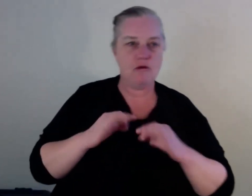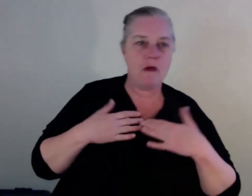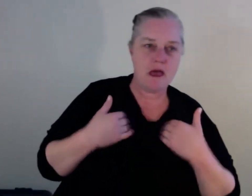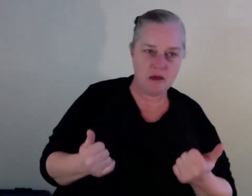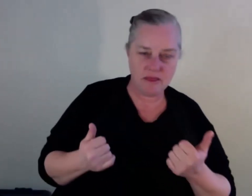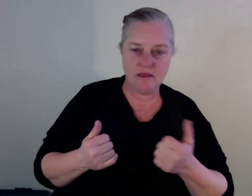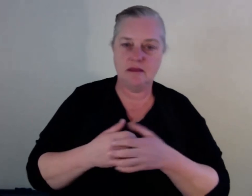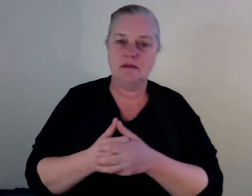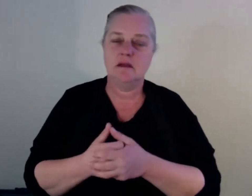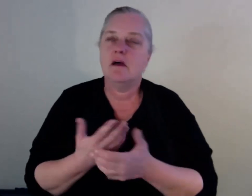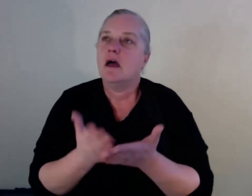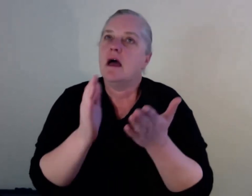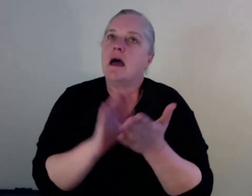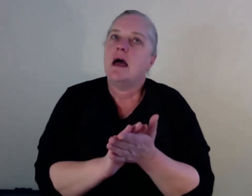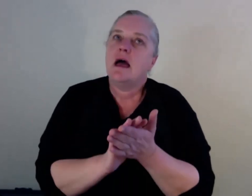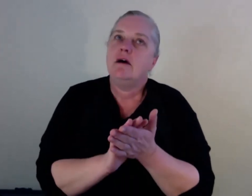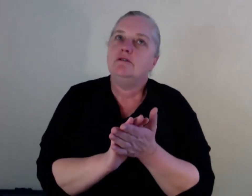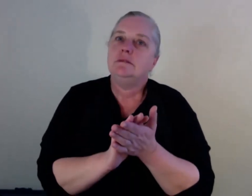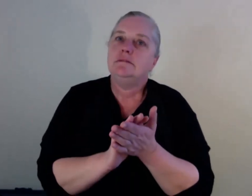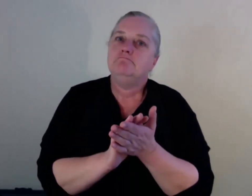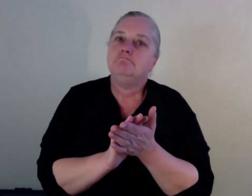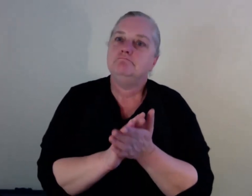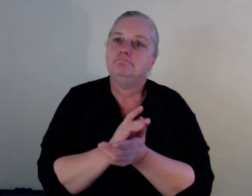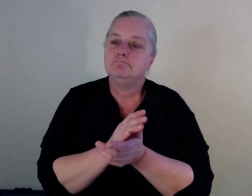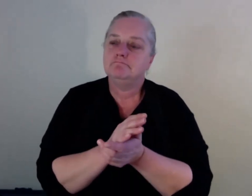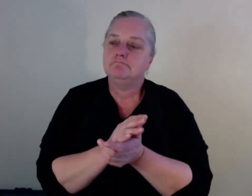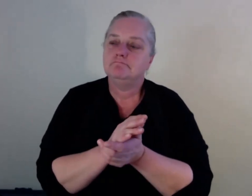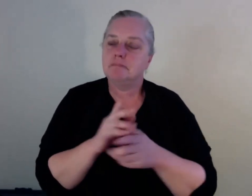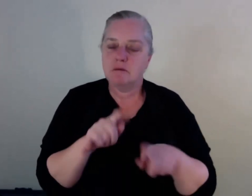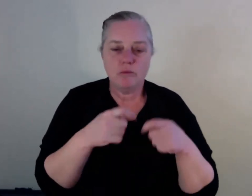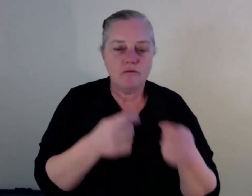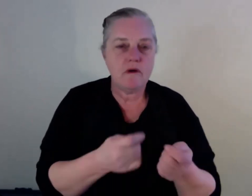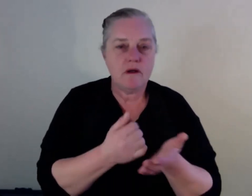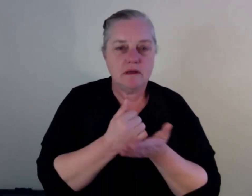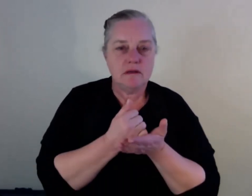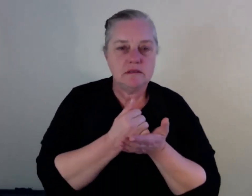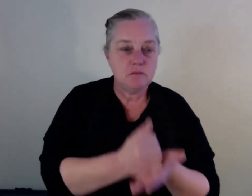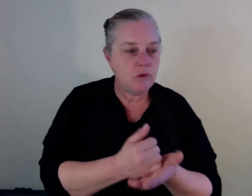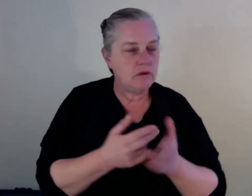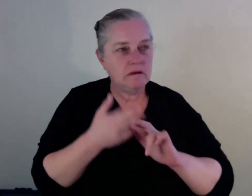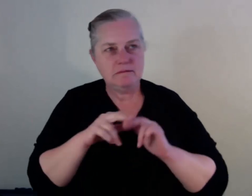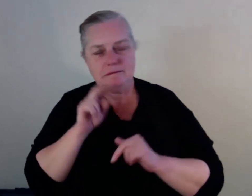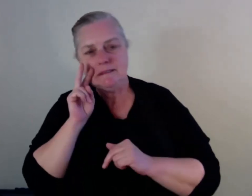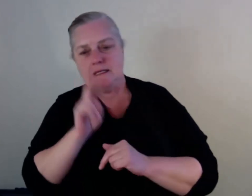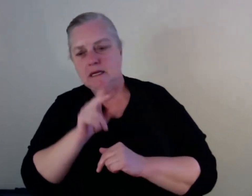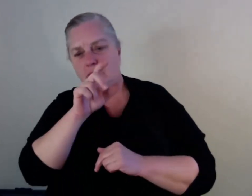if we think they're, you know, you know, self-destructing or if it's something that is just, you know,